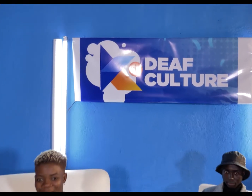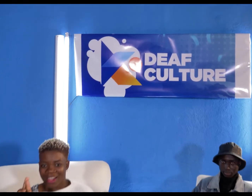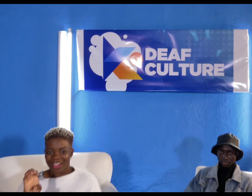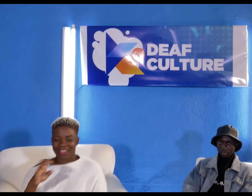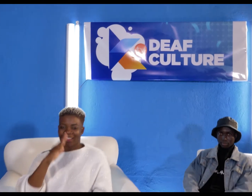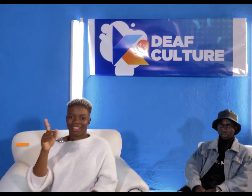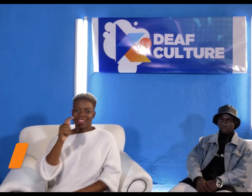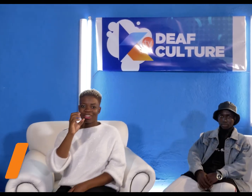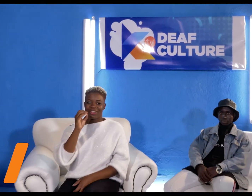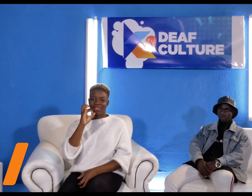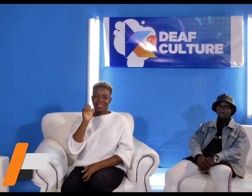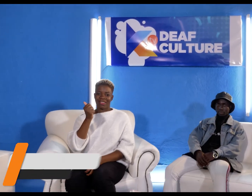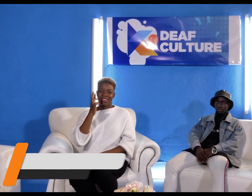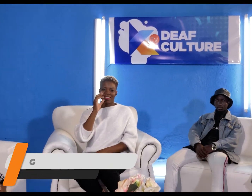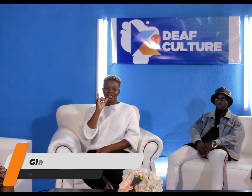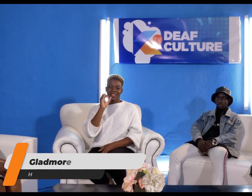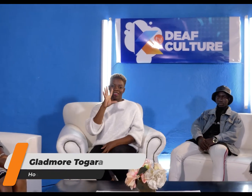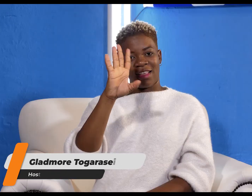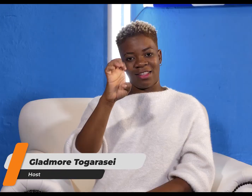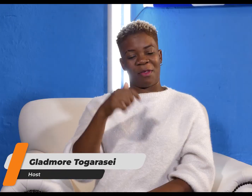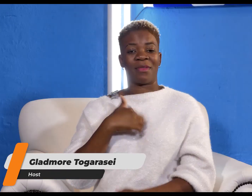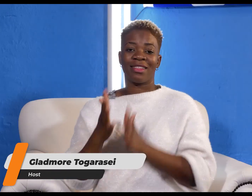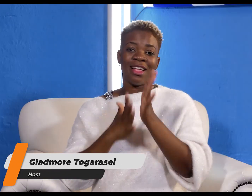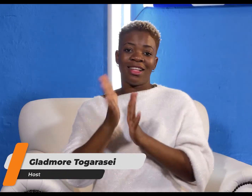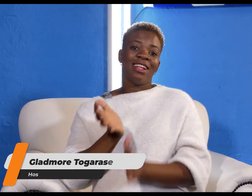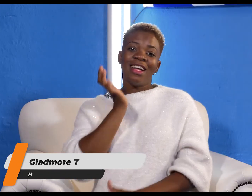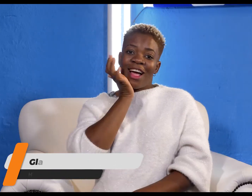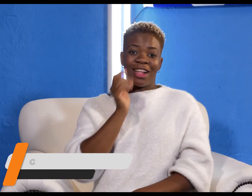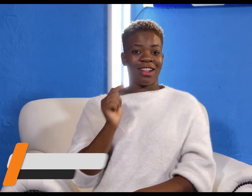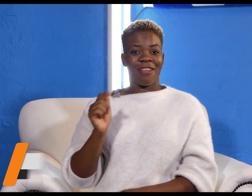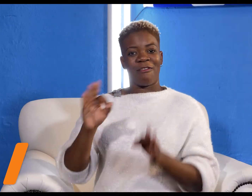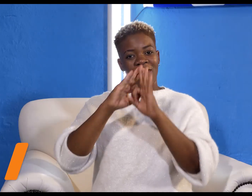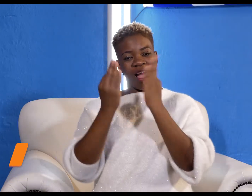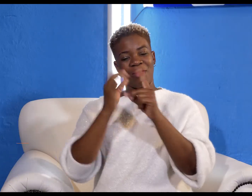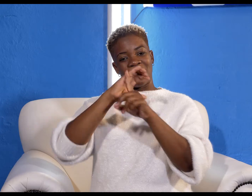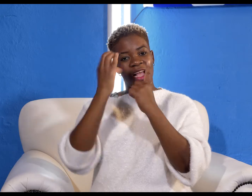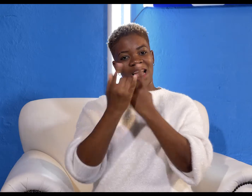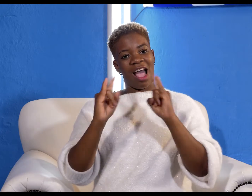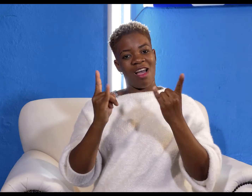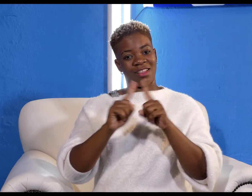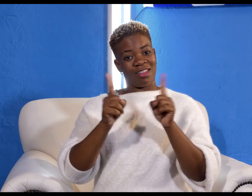My name is Glegmo. In today's show, you will meet a deaf family. Welcome to the show.